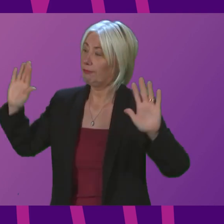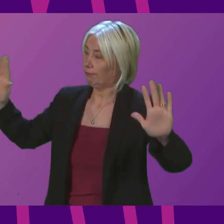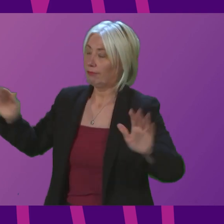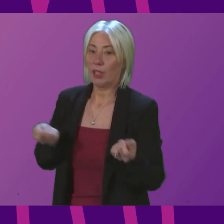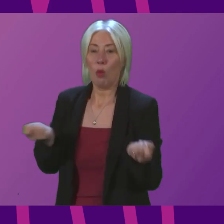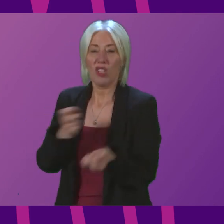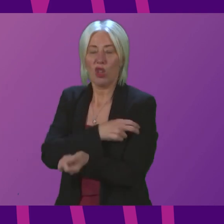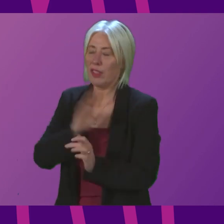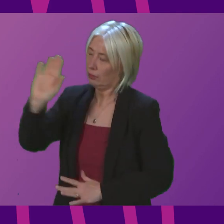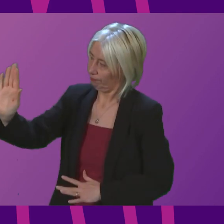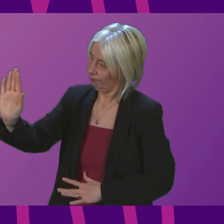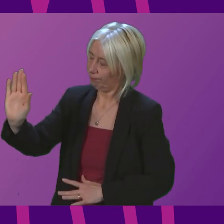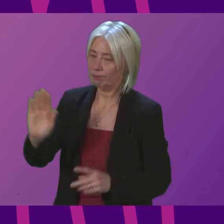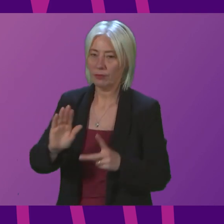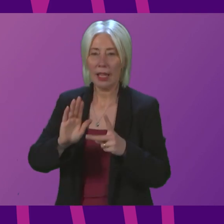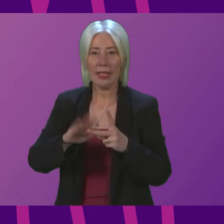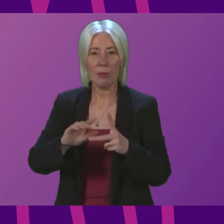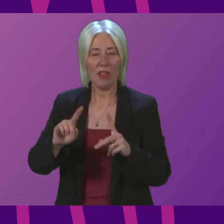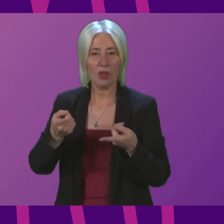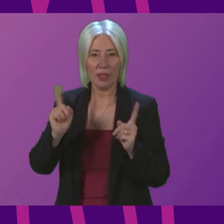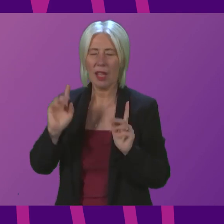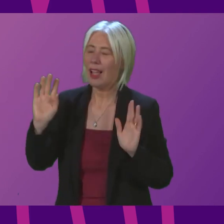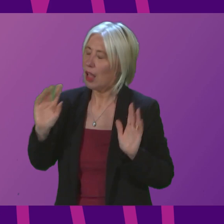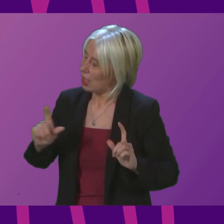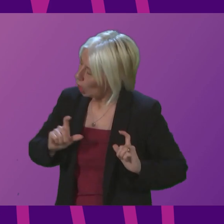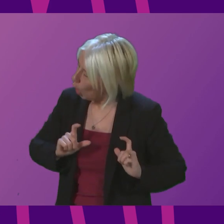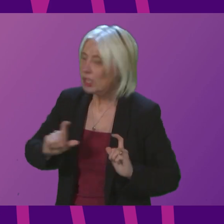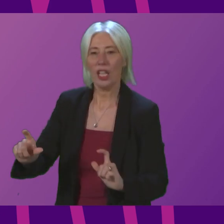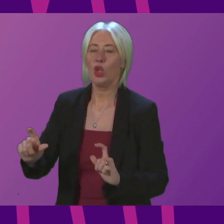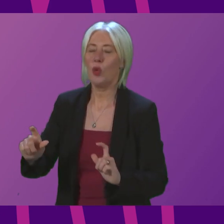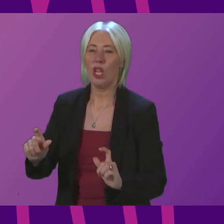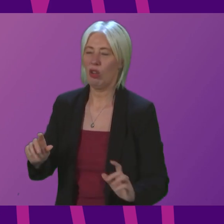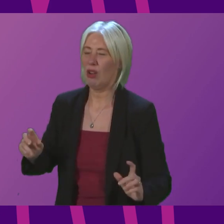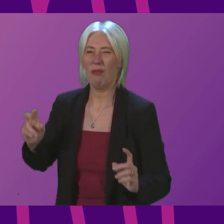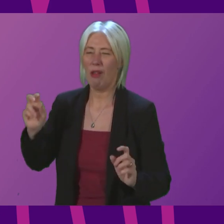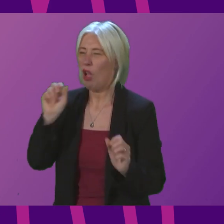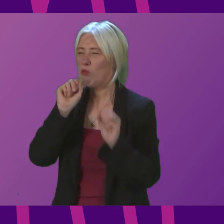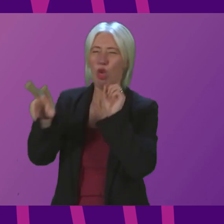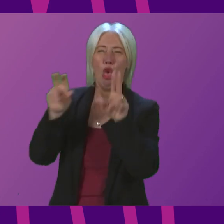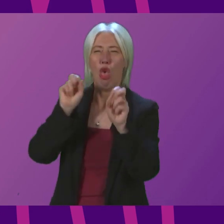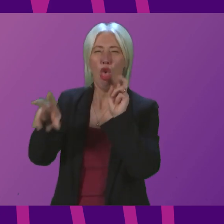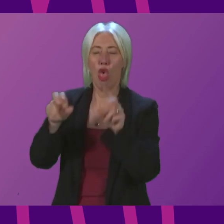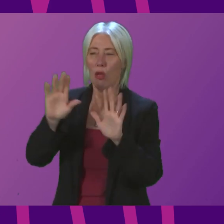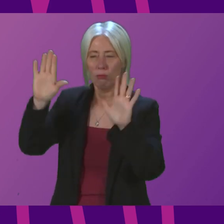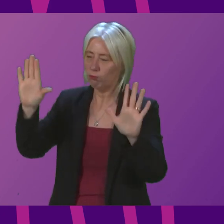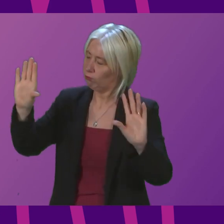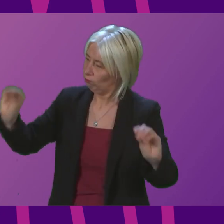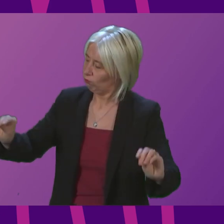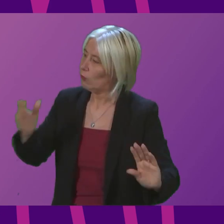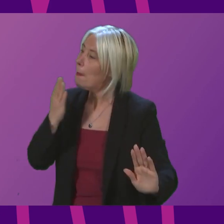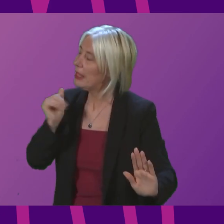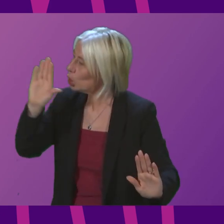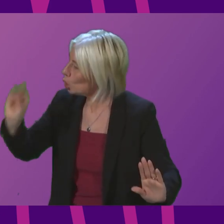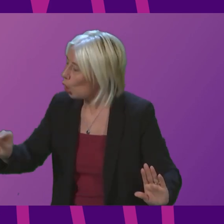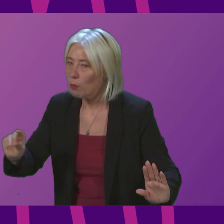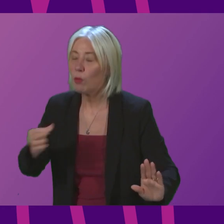obligation... Deputy First Minister, we're having a continuation of quite a lot of heckling and I'd be very grateful if members could resist